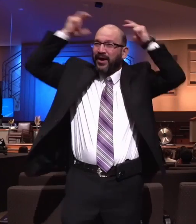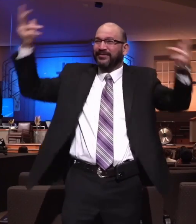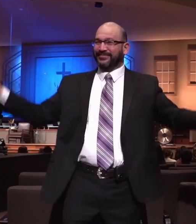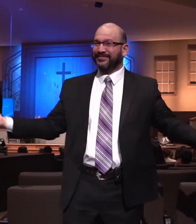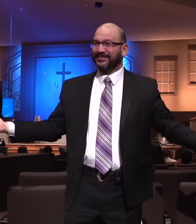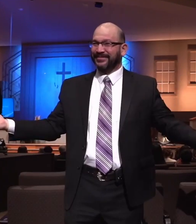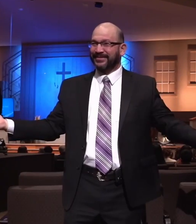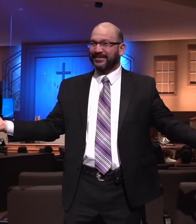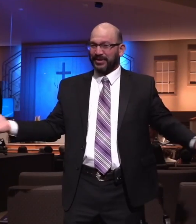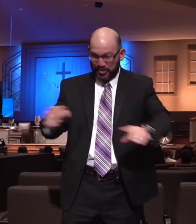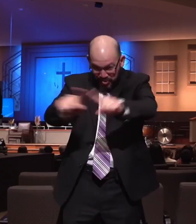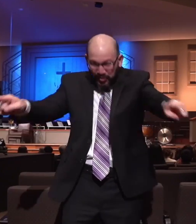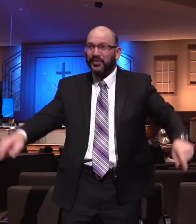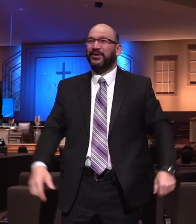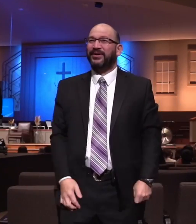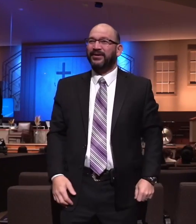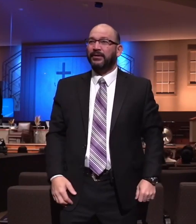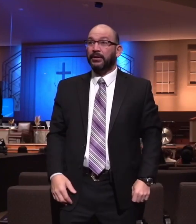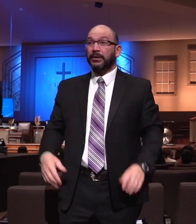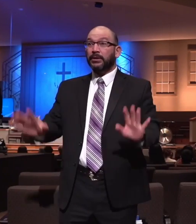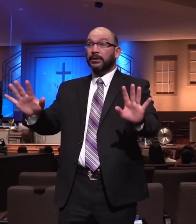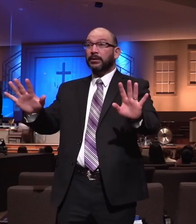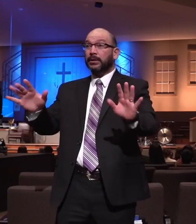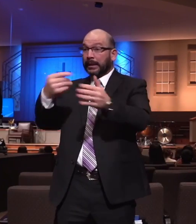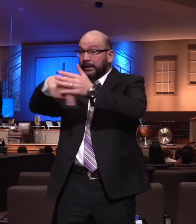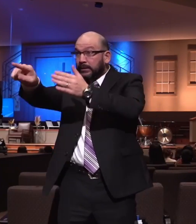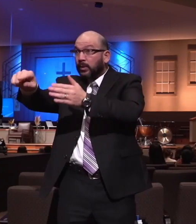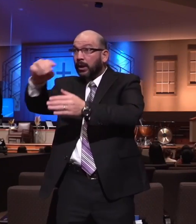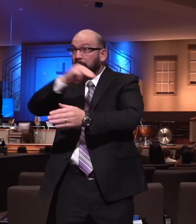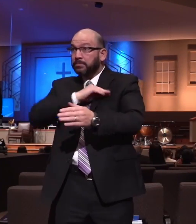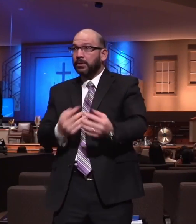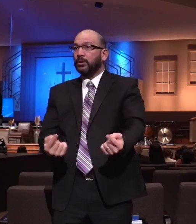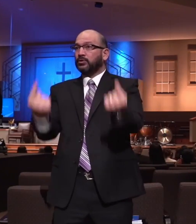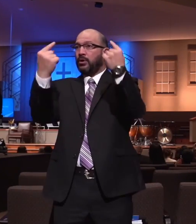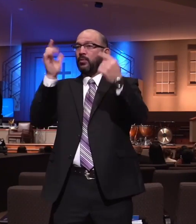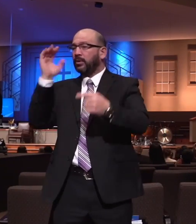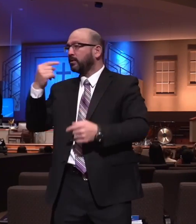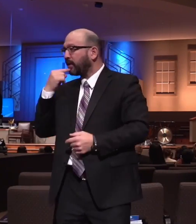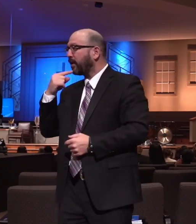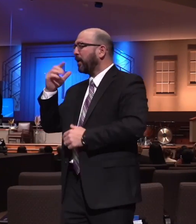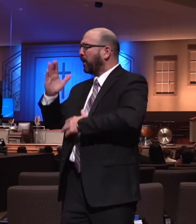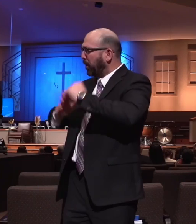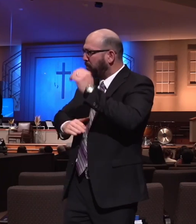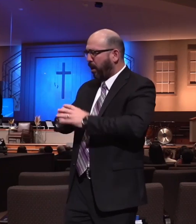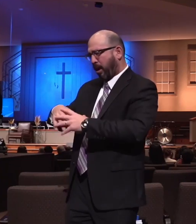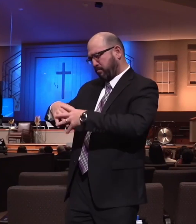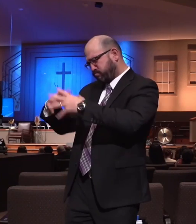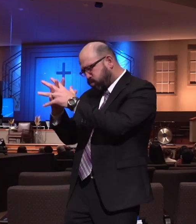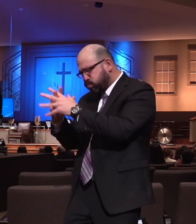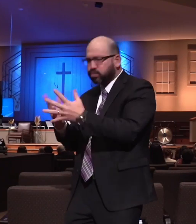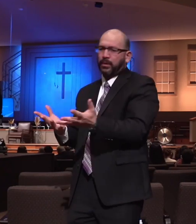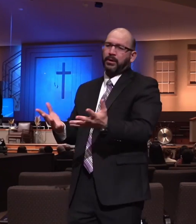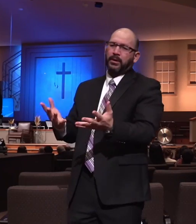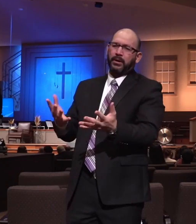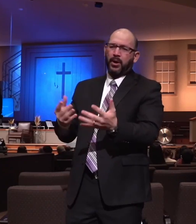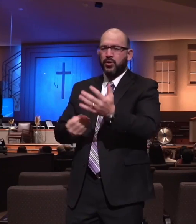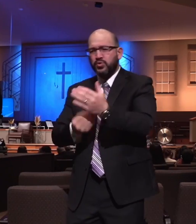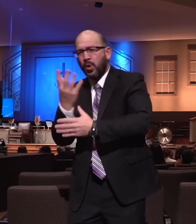You watch the missionaries next week. They'll tell us about a building they built. They'll tell us about some rice that they grew or whatever. But